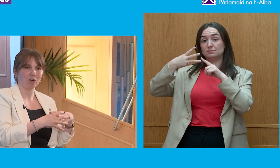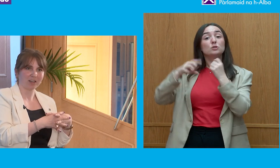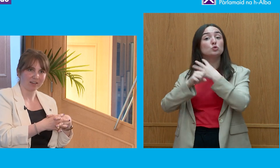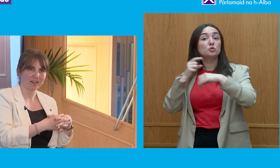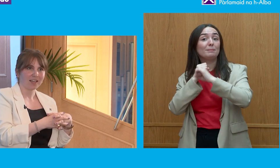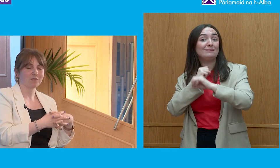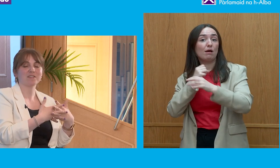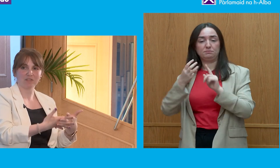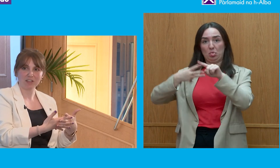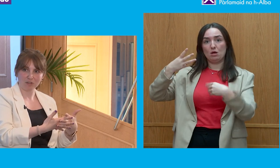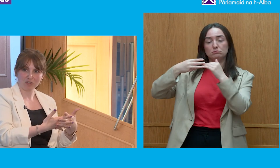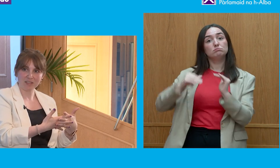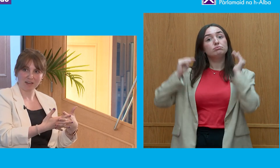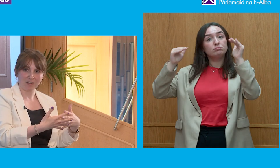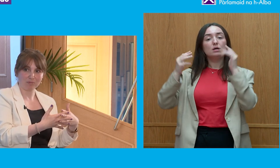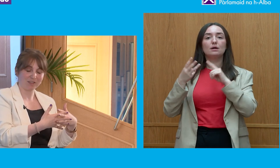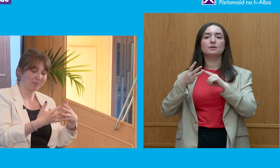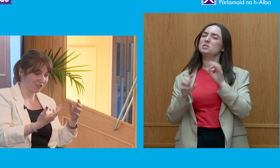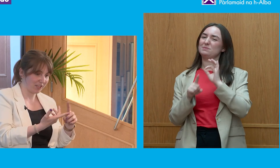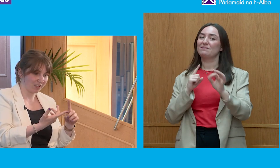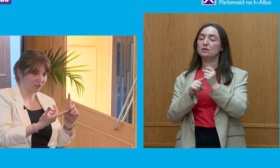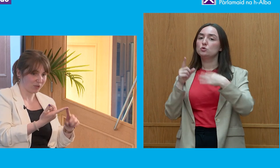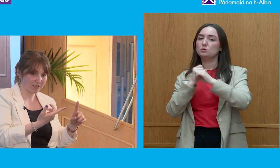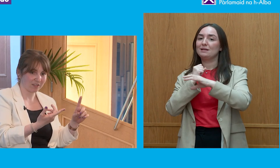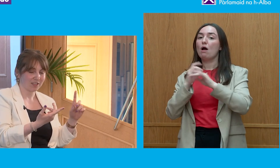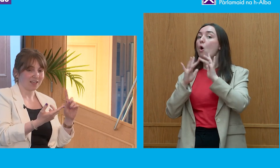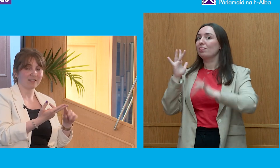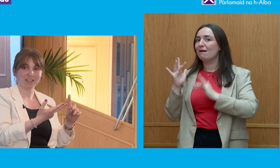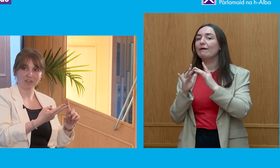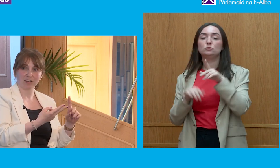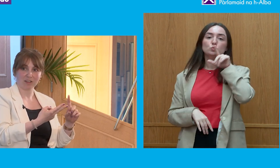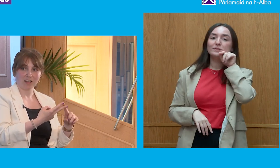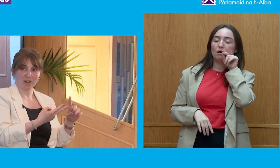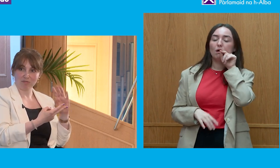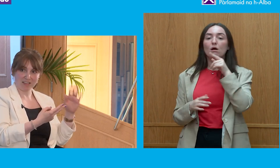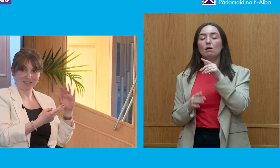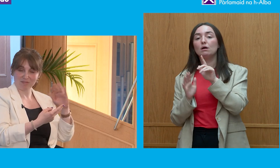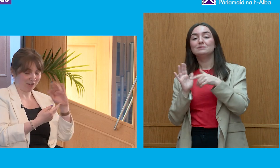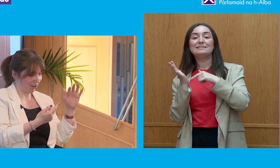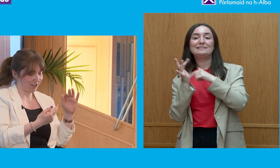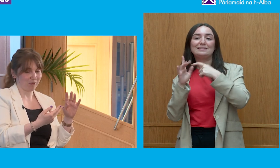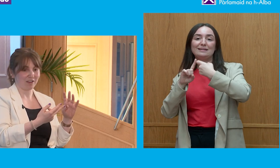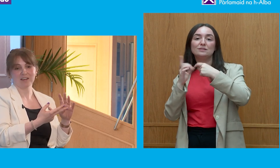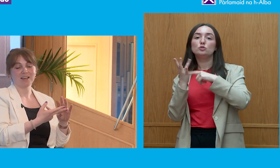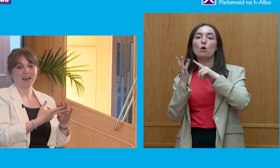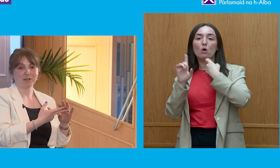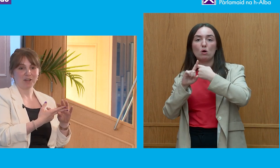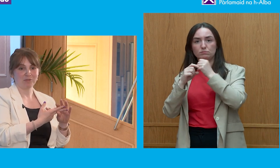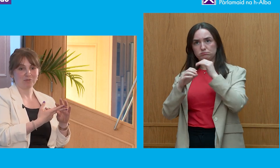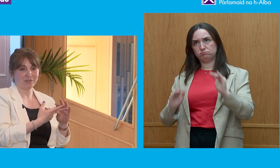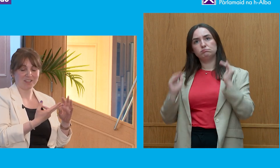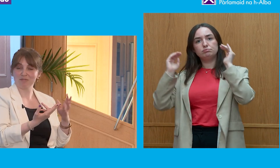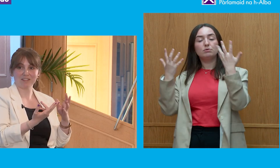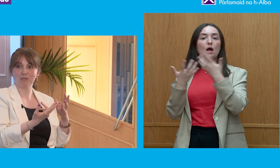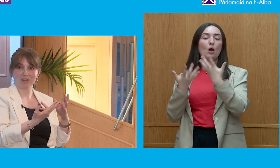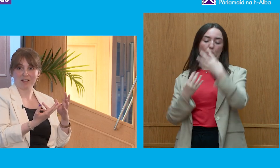online, specifically social media, and especially Twitter and TikTok are right very high up there. And